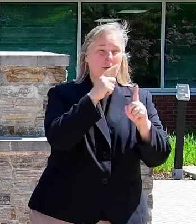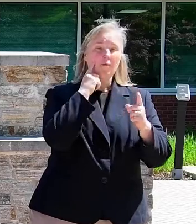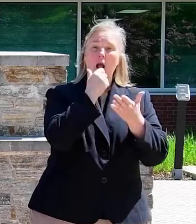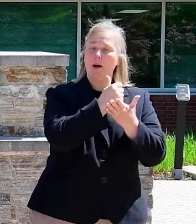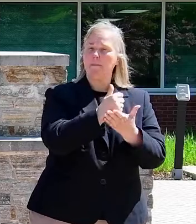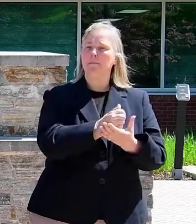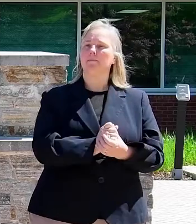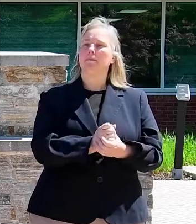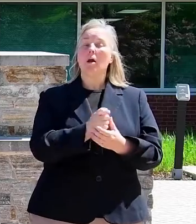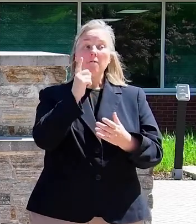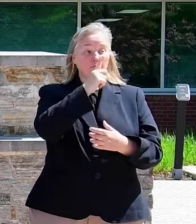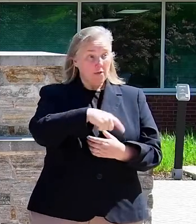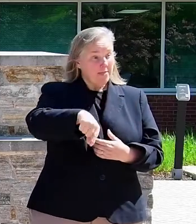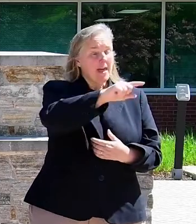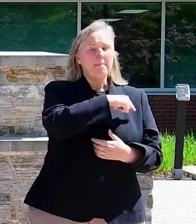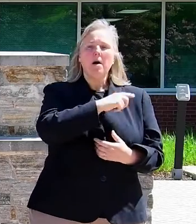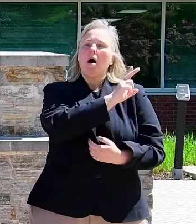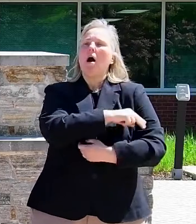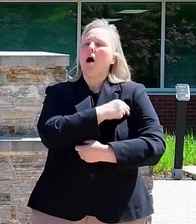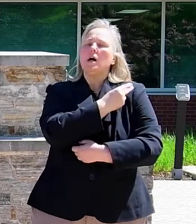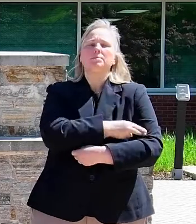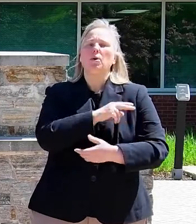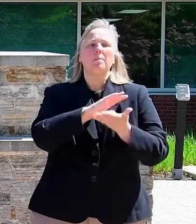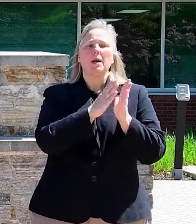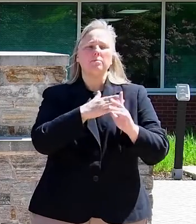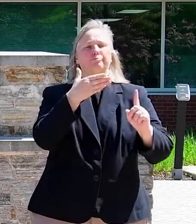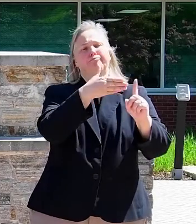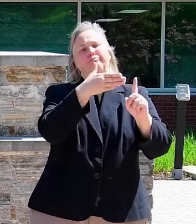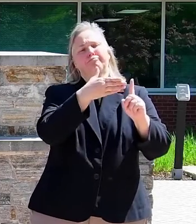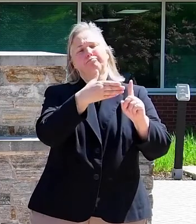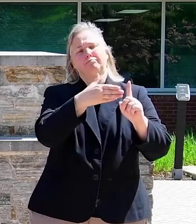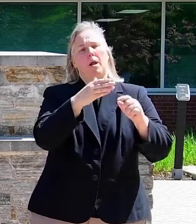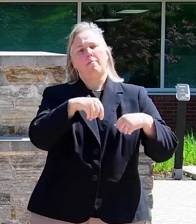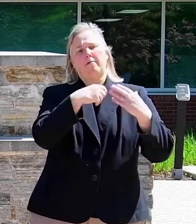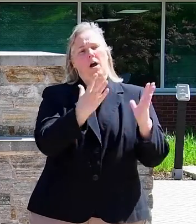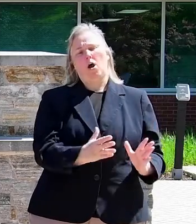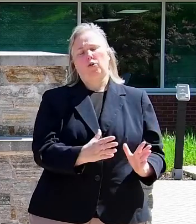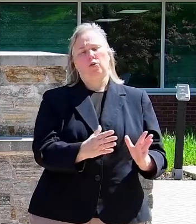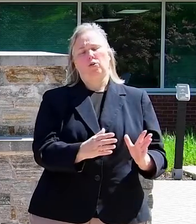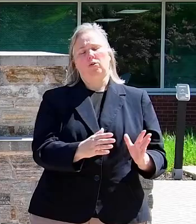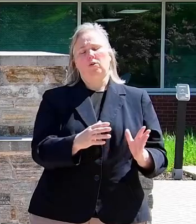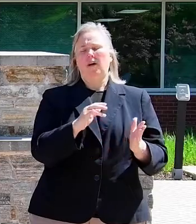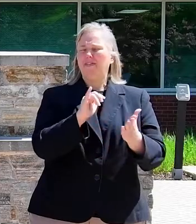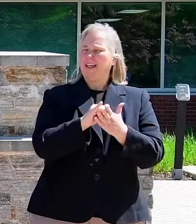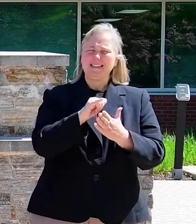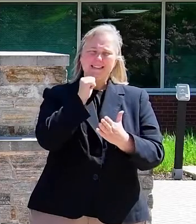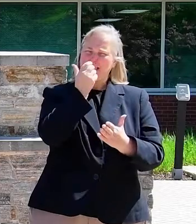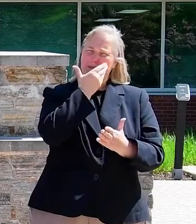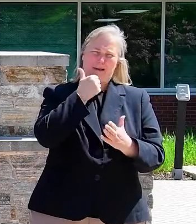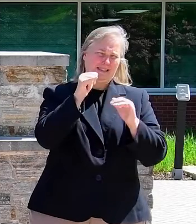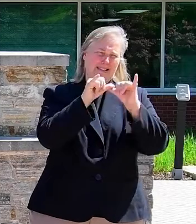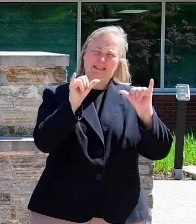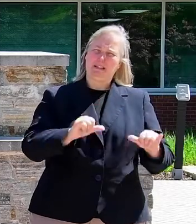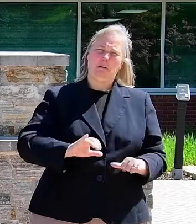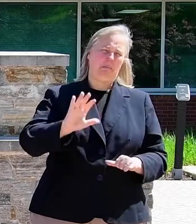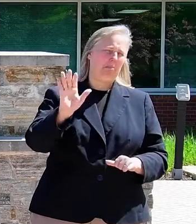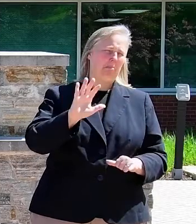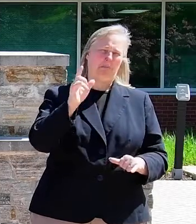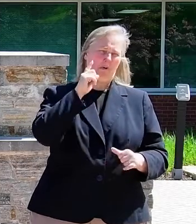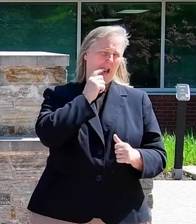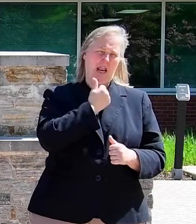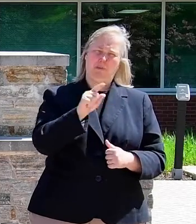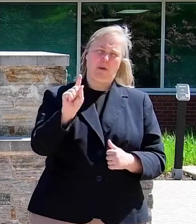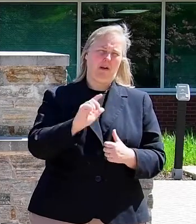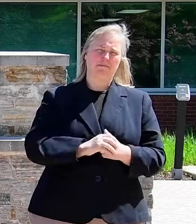For them, the hospital becomes the provider of last resort, which is not the best system for anyone.